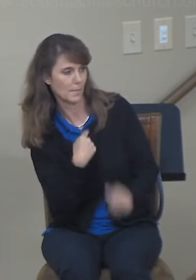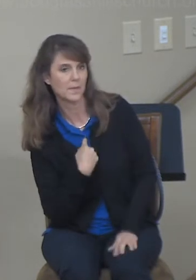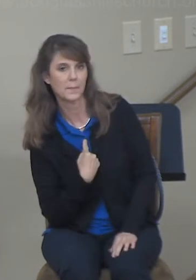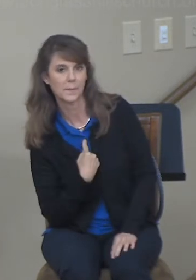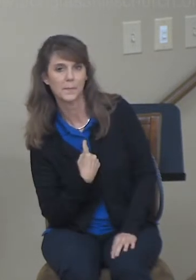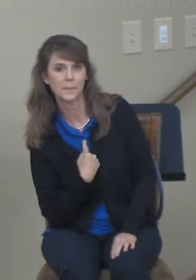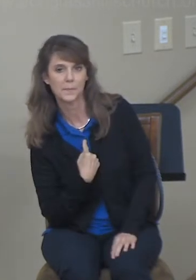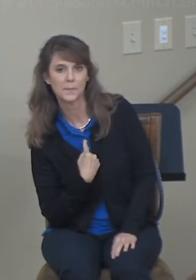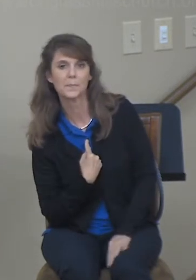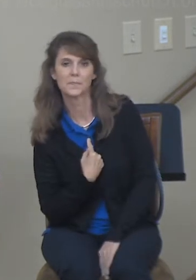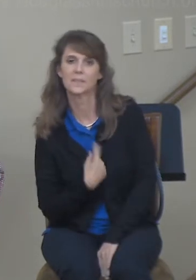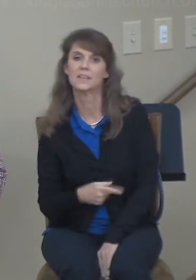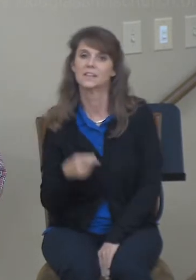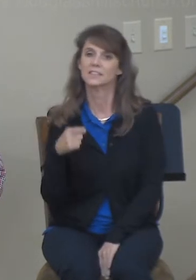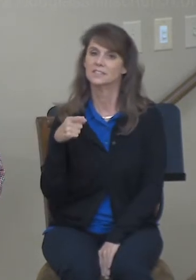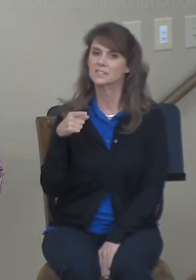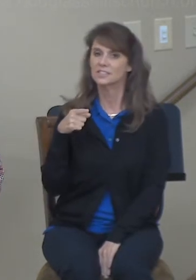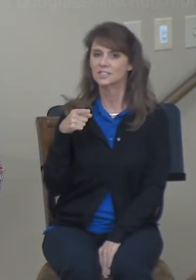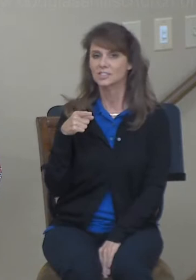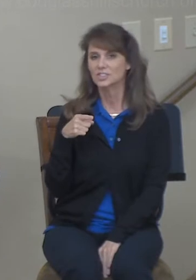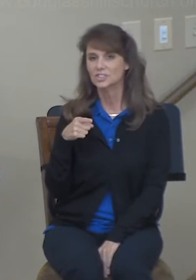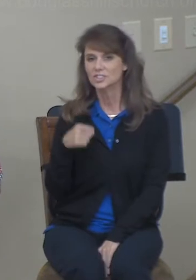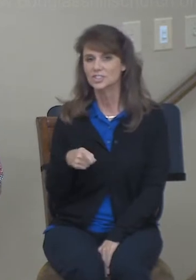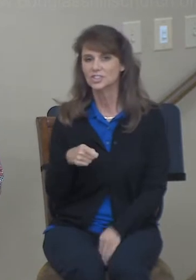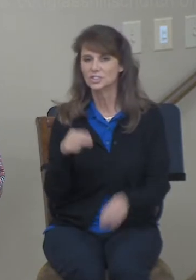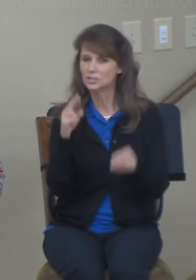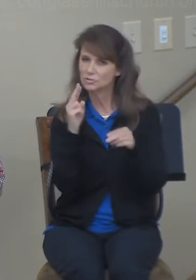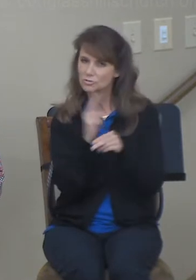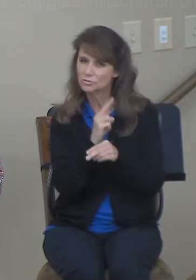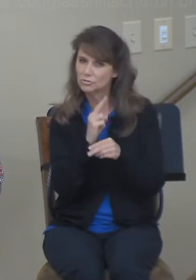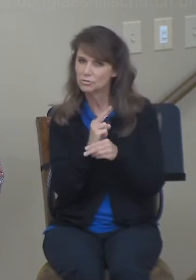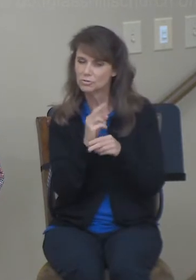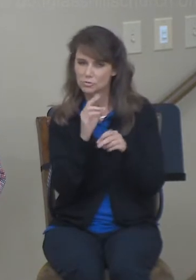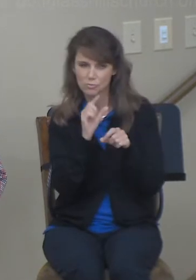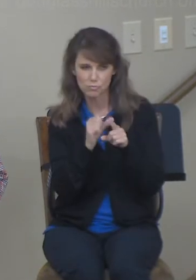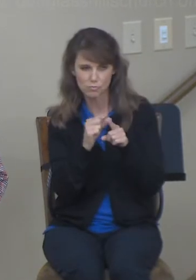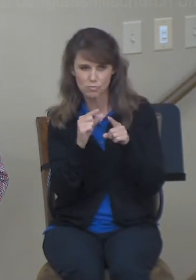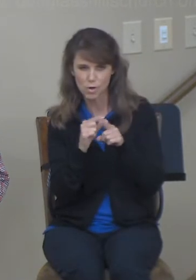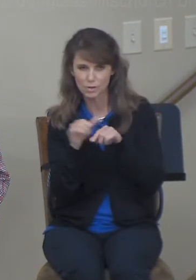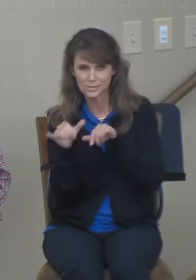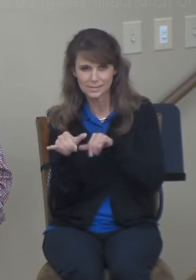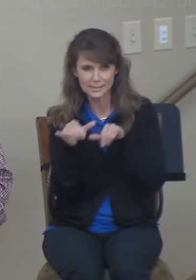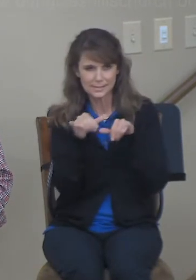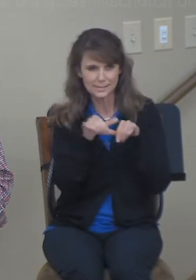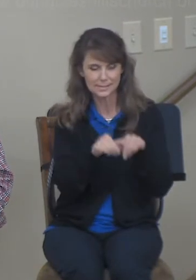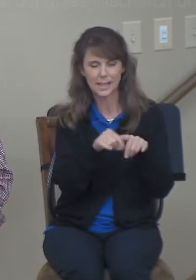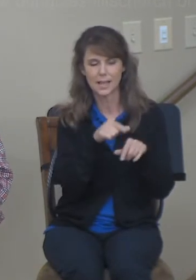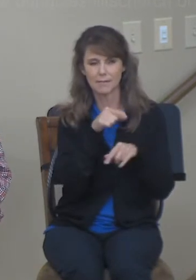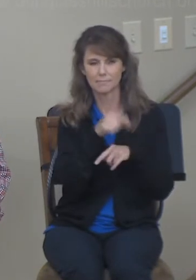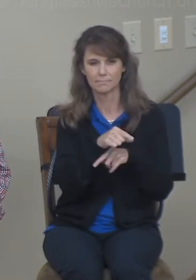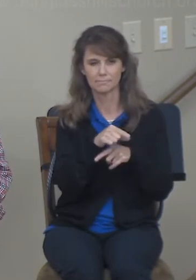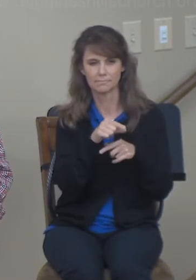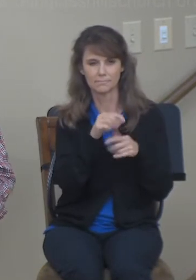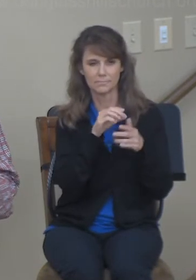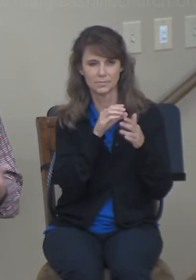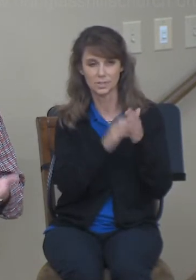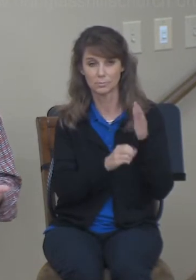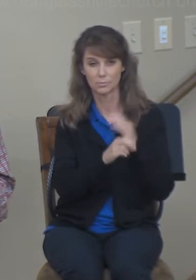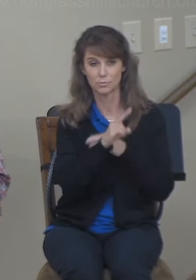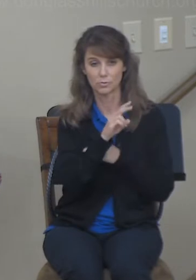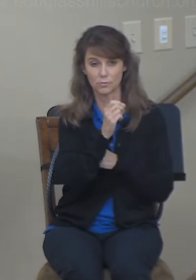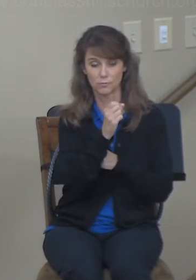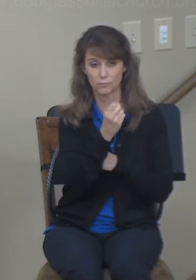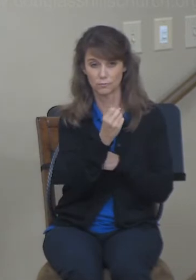She seems to seize on the very words that Boaz used over in chapter 2 in verse 12. In verse 12,